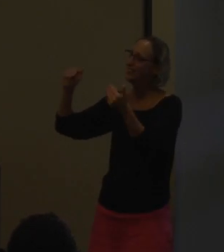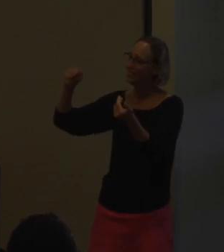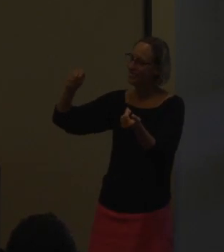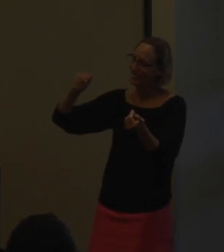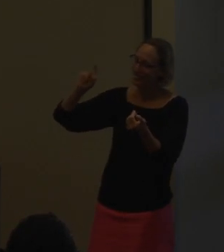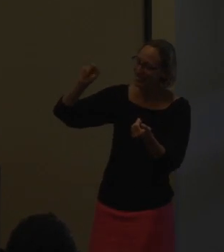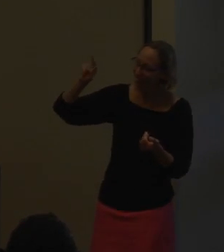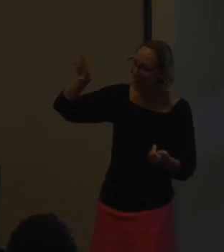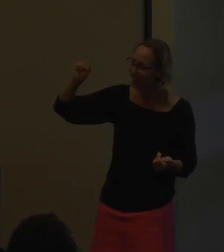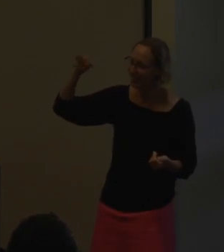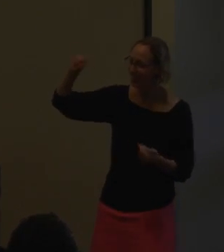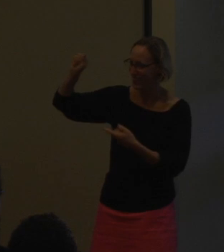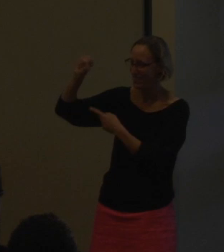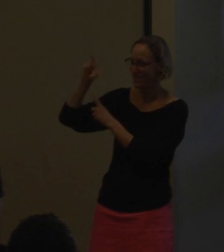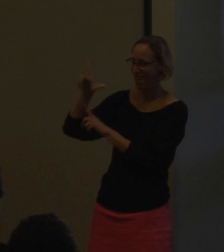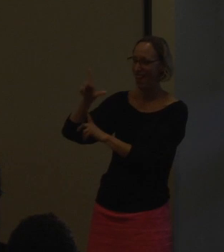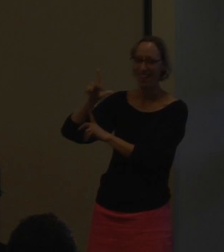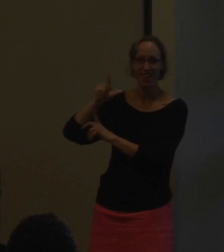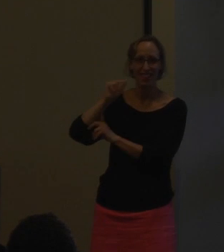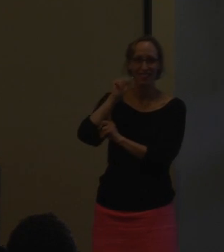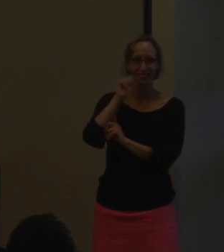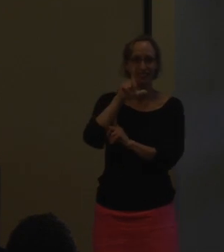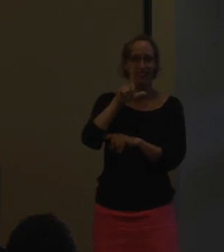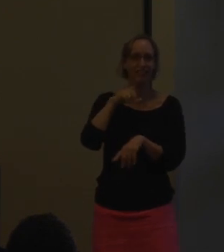that really helped raise the status of ASL.